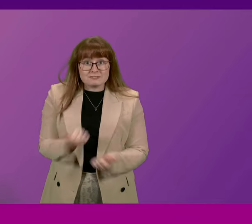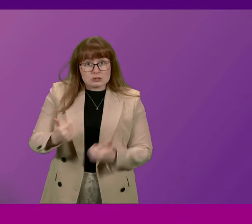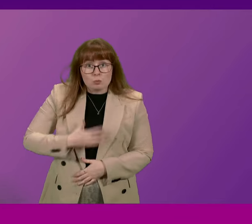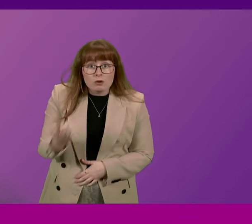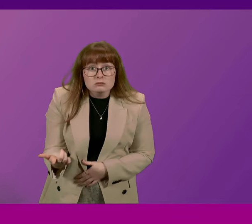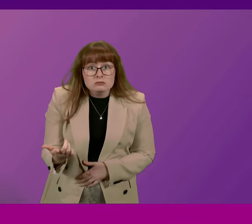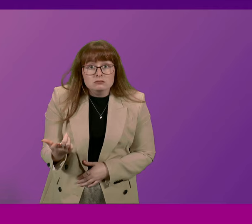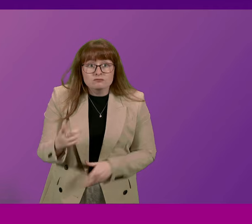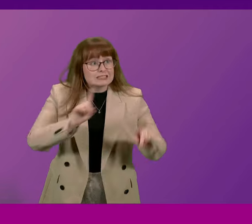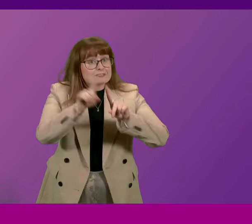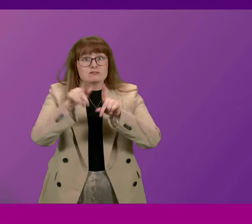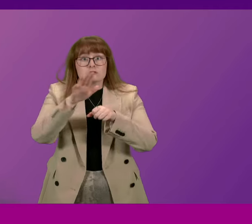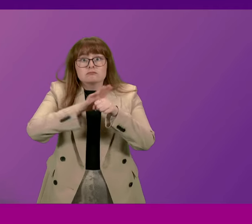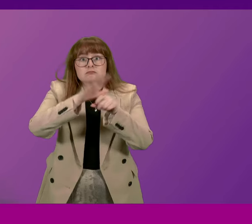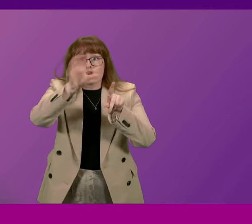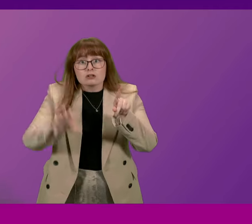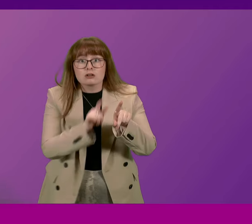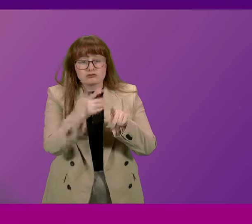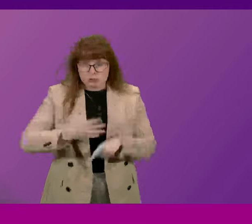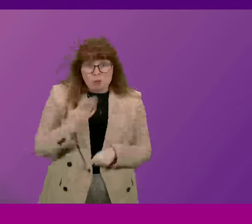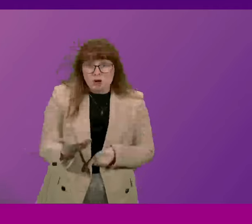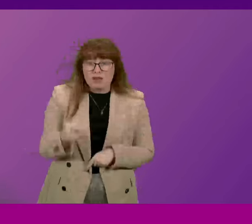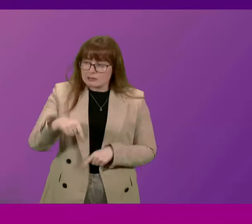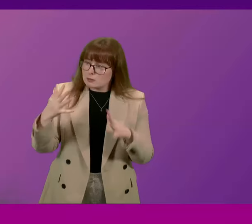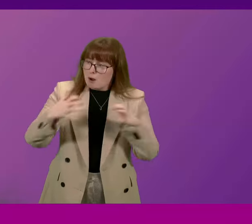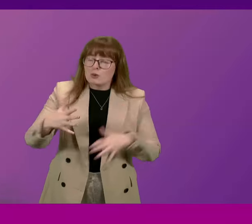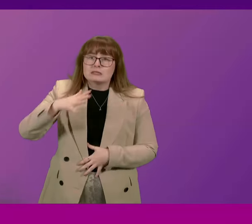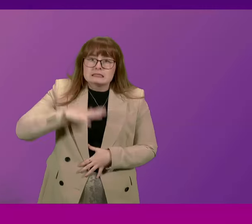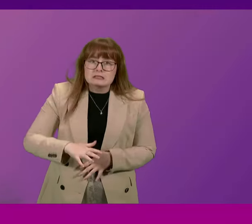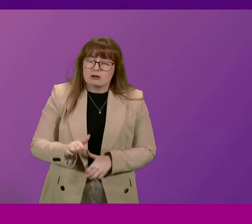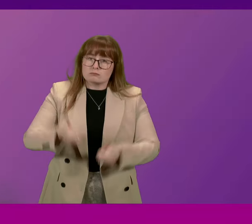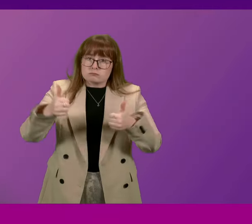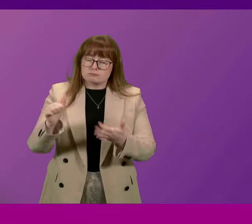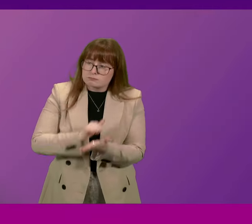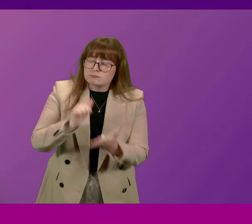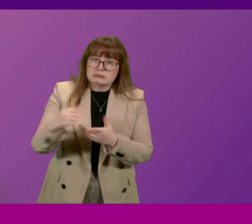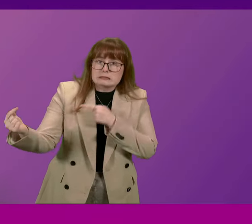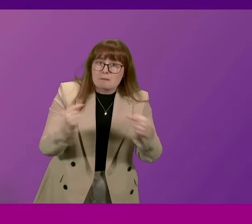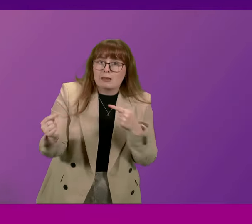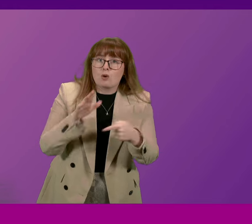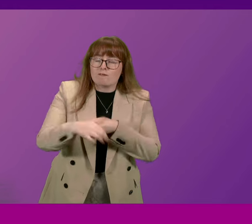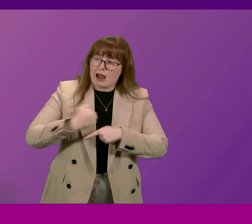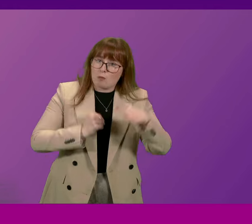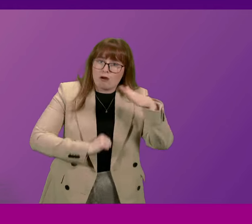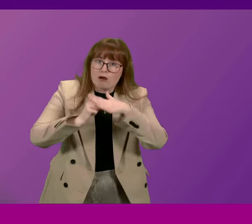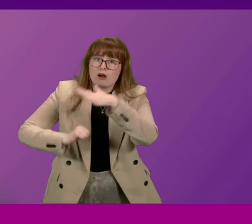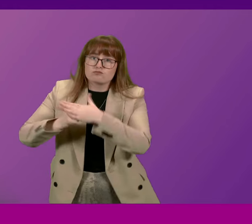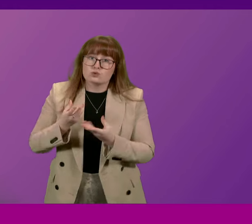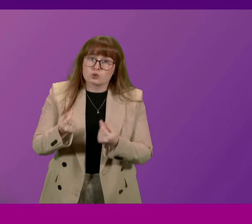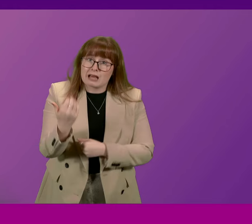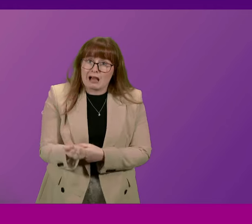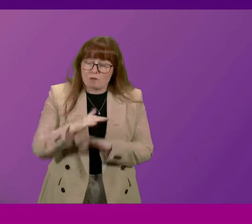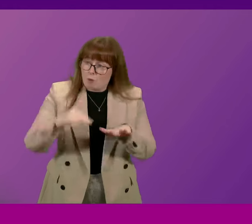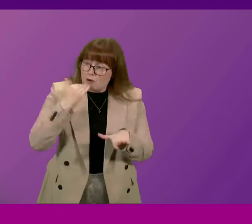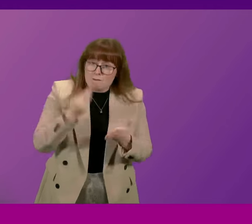in different parts of the country? This Parliament needs to have a reasoned debate about the limitations of resources and will have